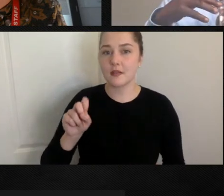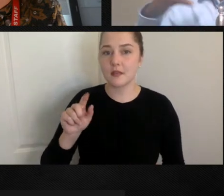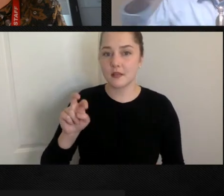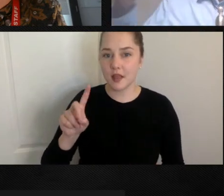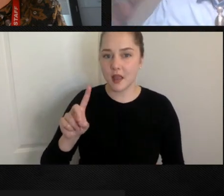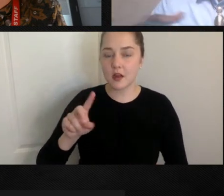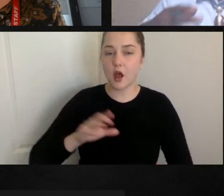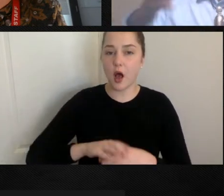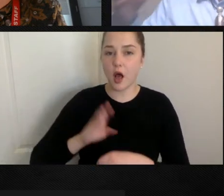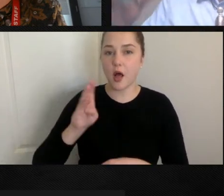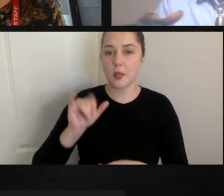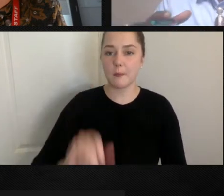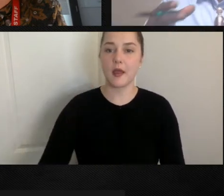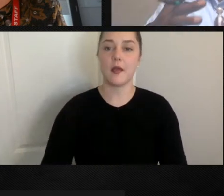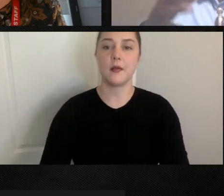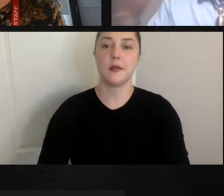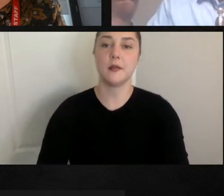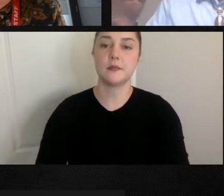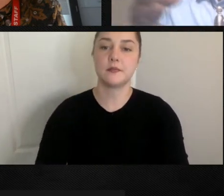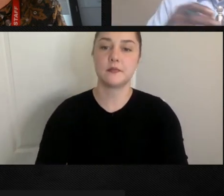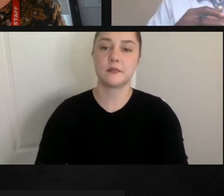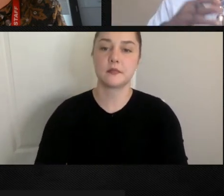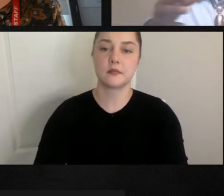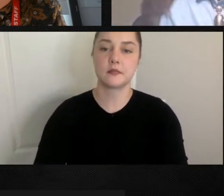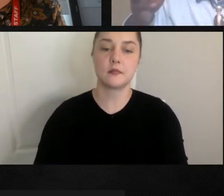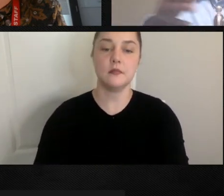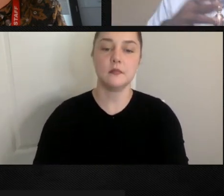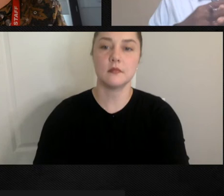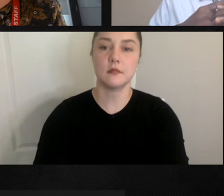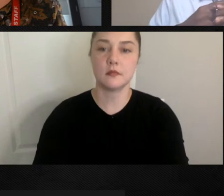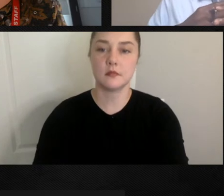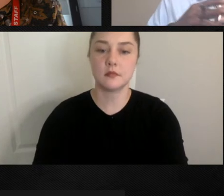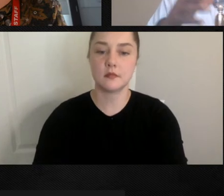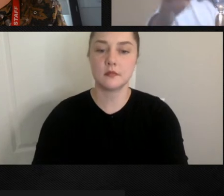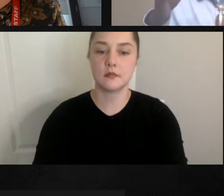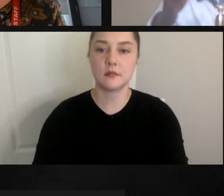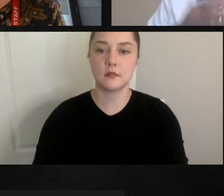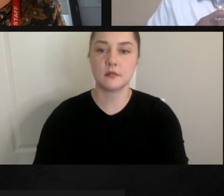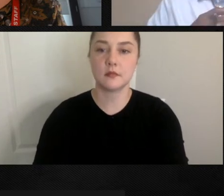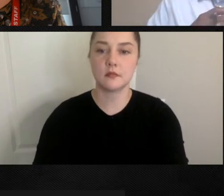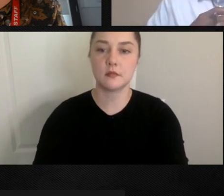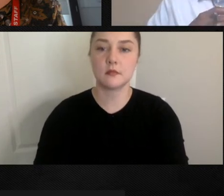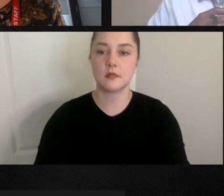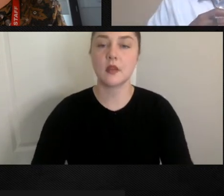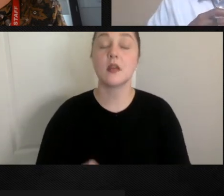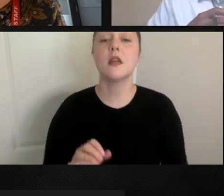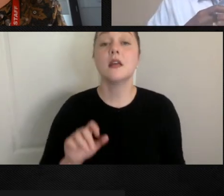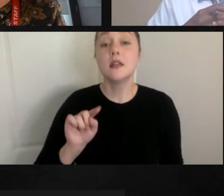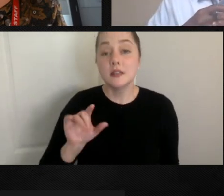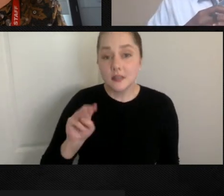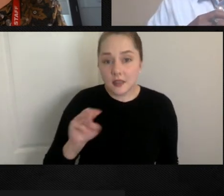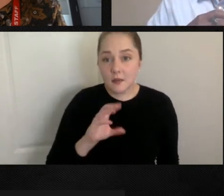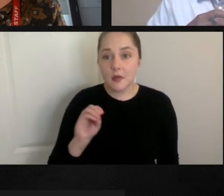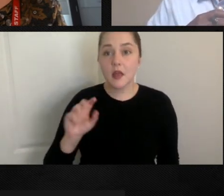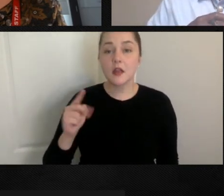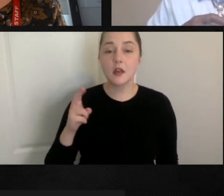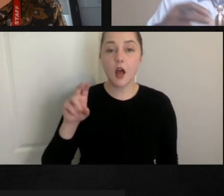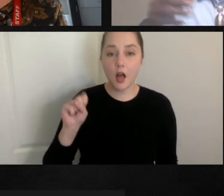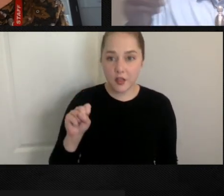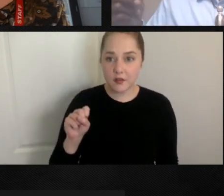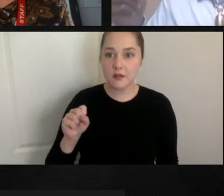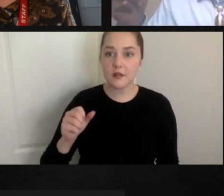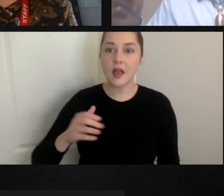just a remarkable person. So, yes, Tim and others, it was Hoppy Adams tonight, tonight, tonight